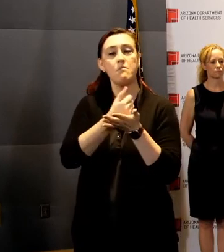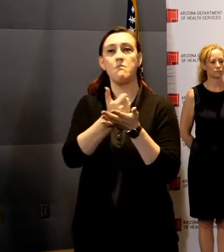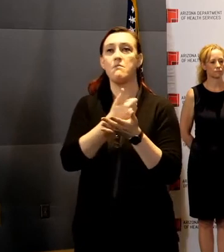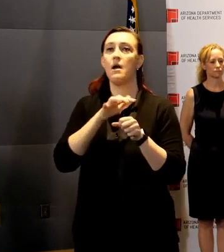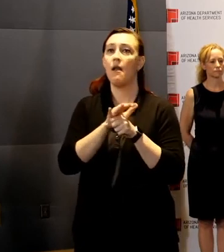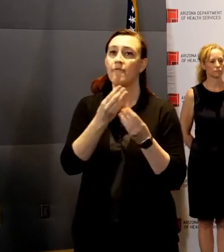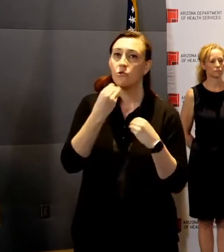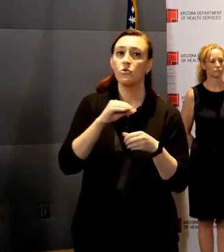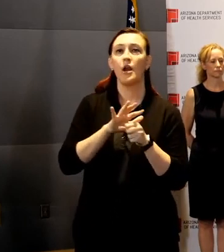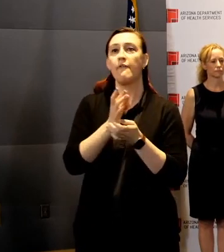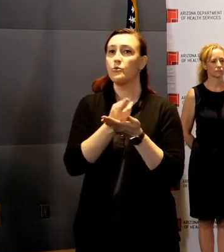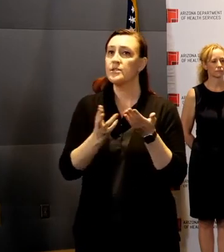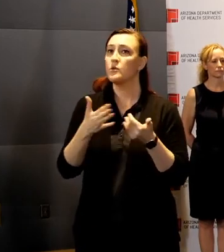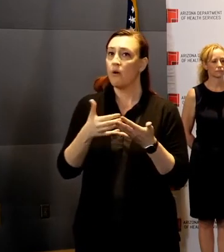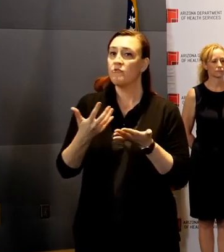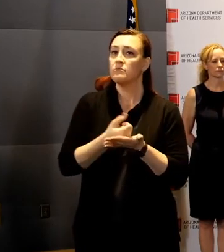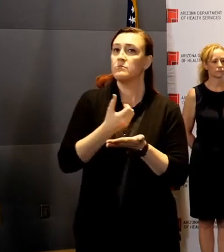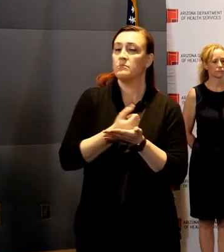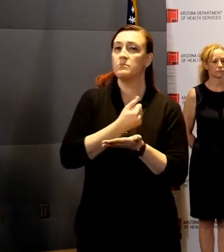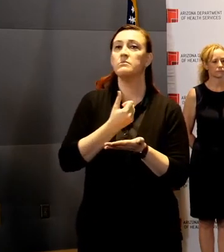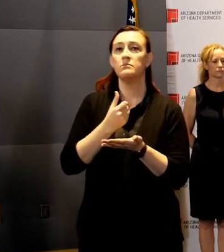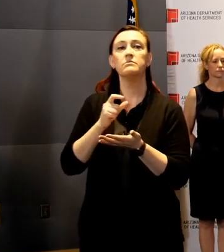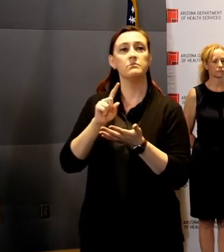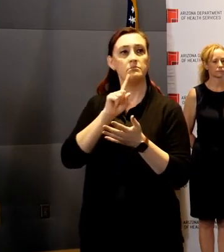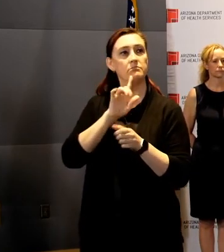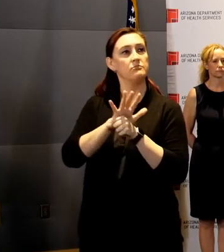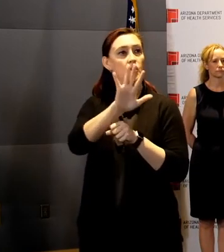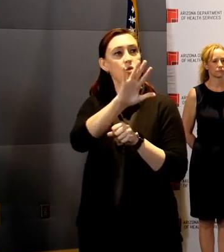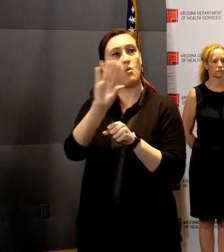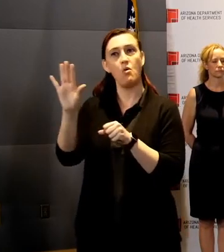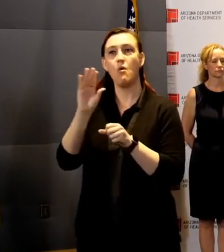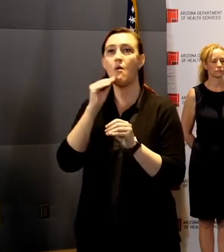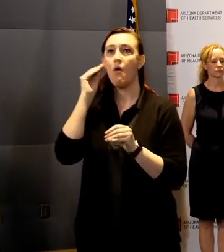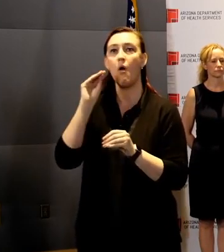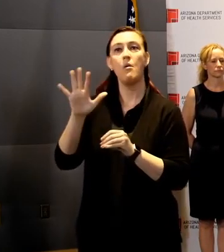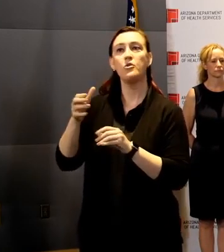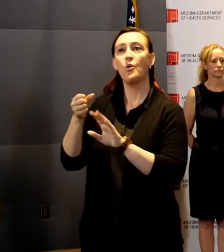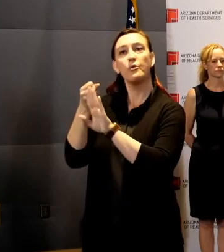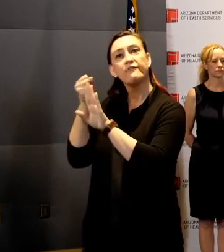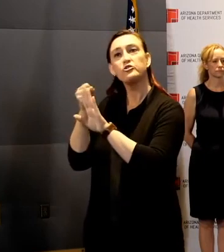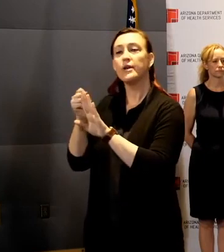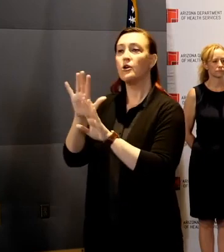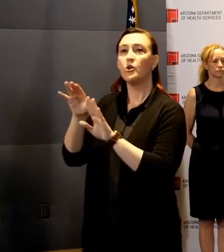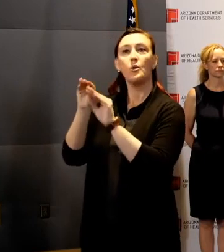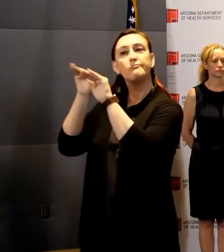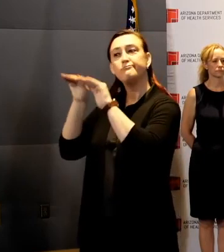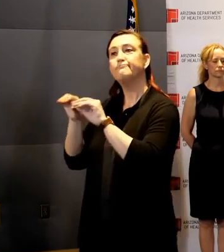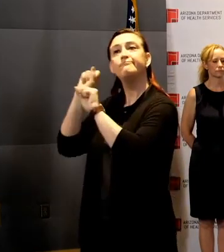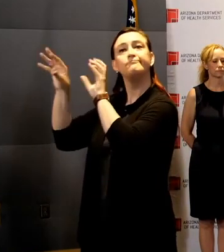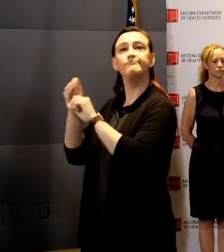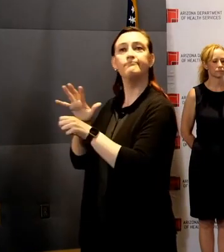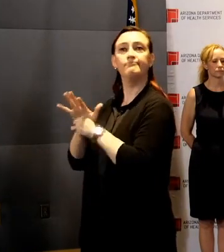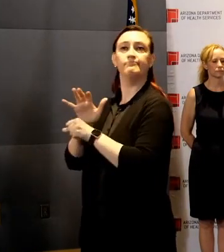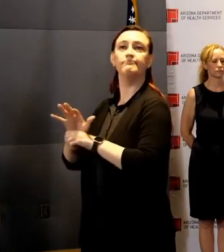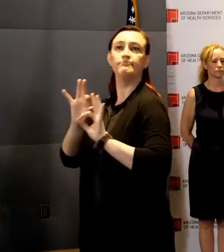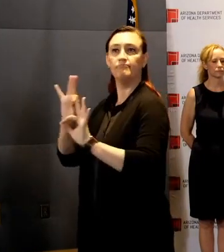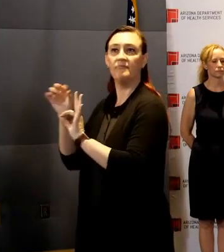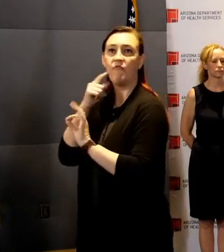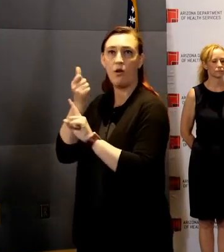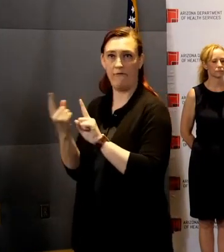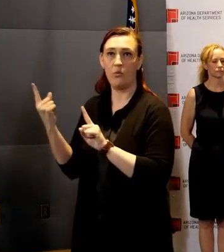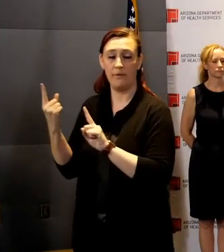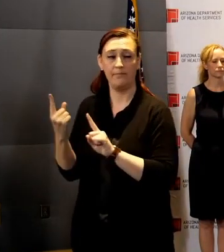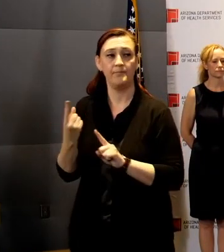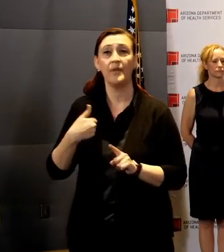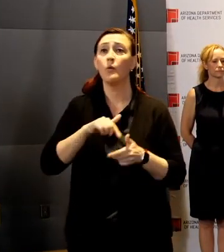and resources, and filled our pantries and refrigerators responsibly. We're working hand-in-hand with the